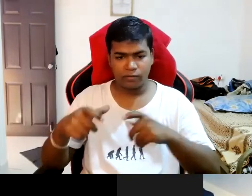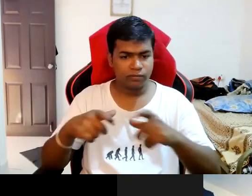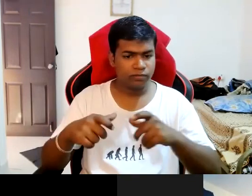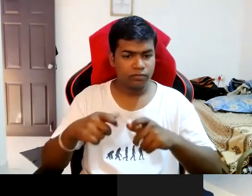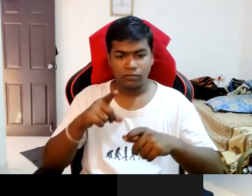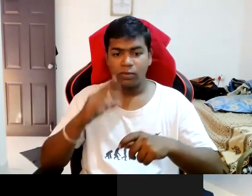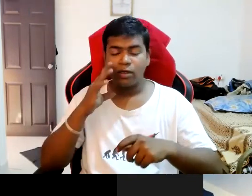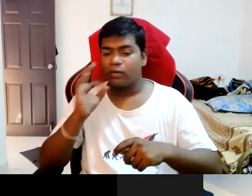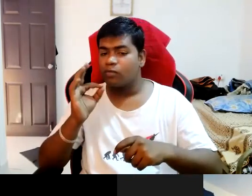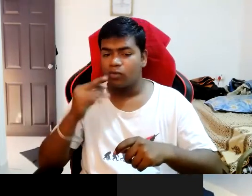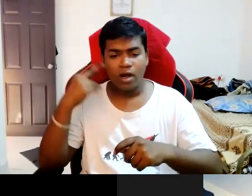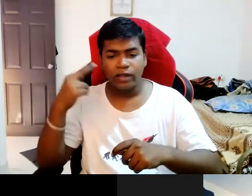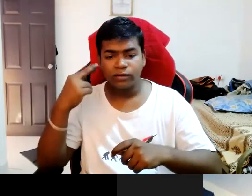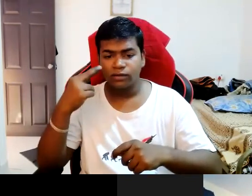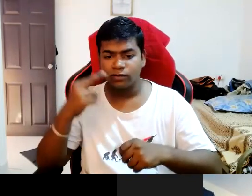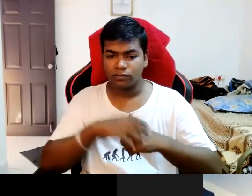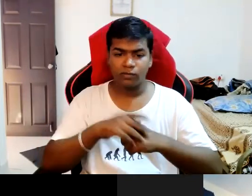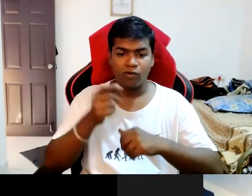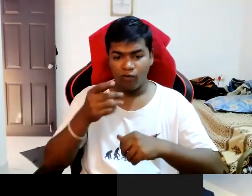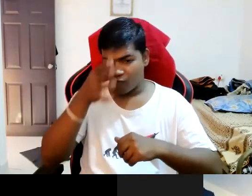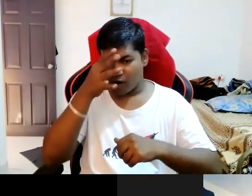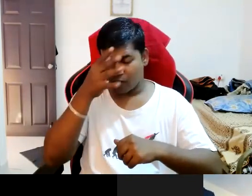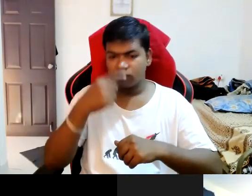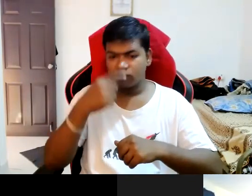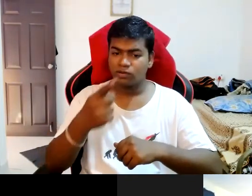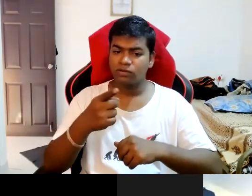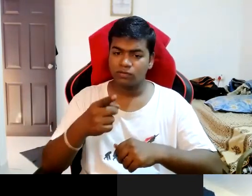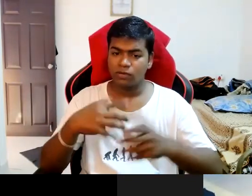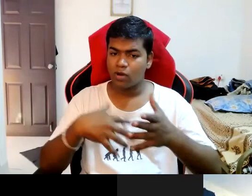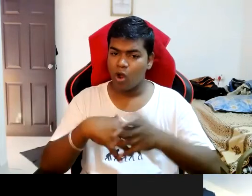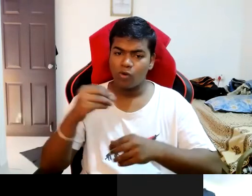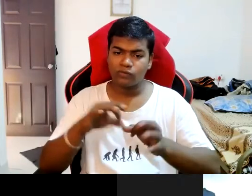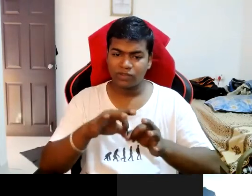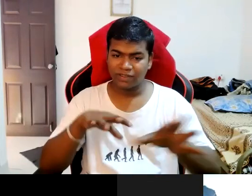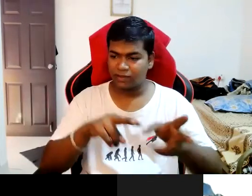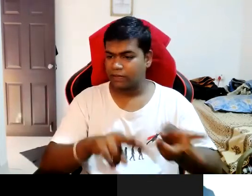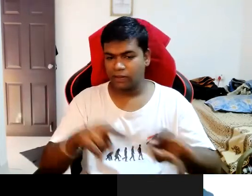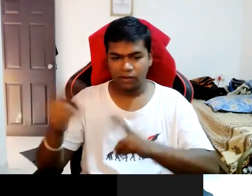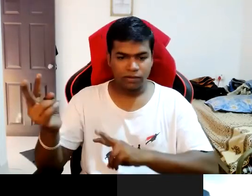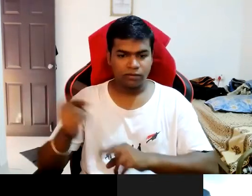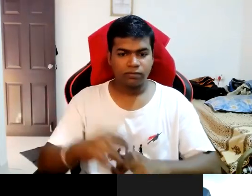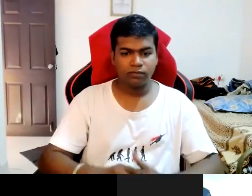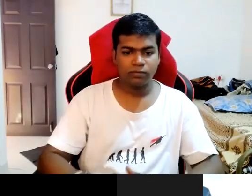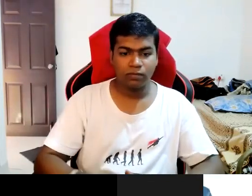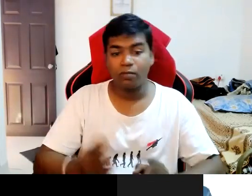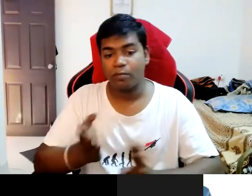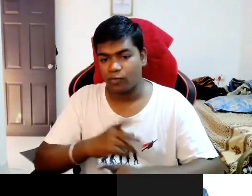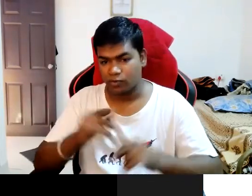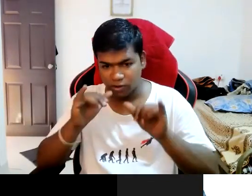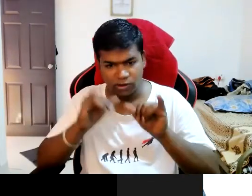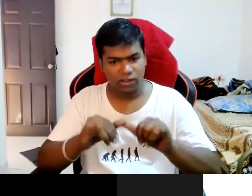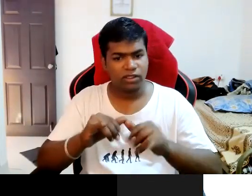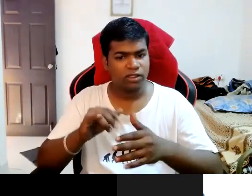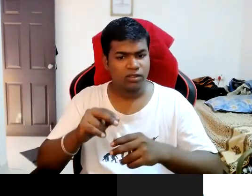reason my father want me to send to out of city because in which I was staying in the place there is